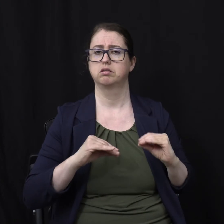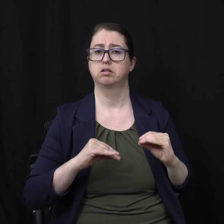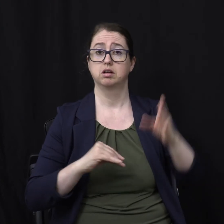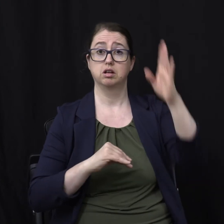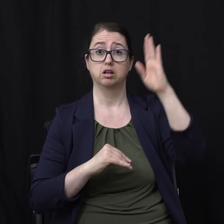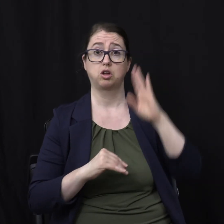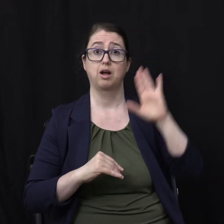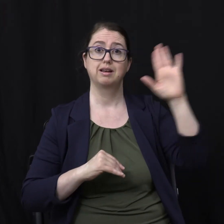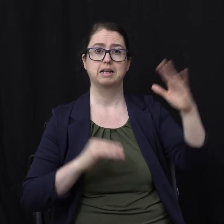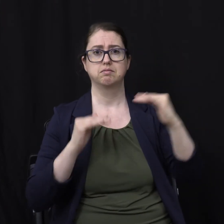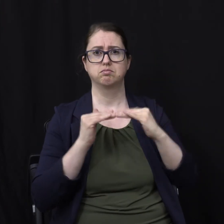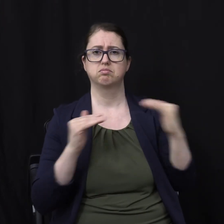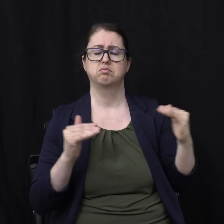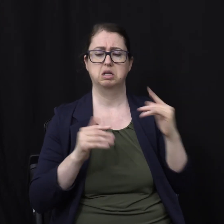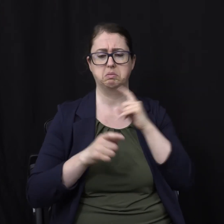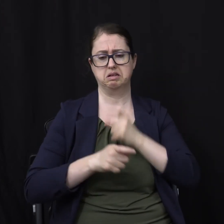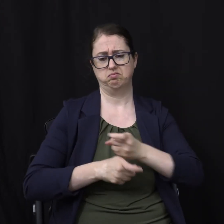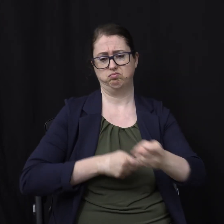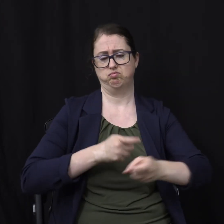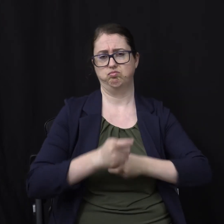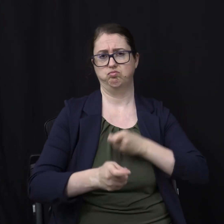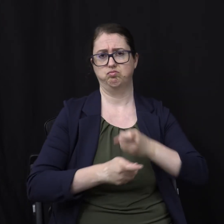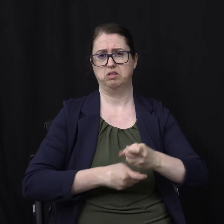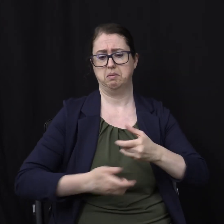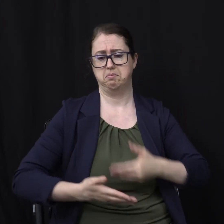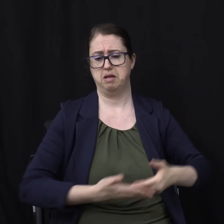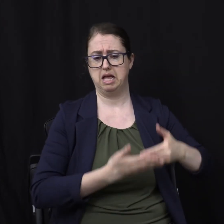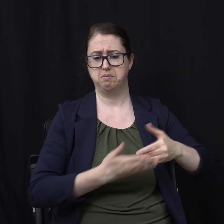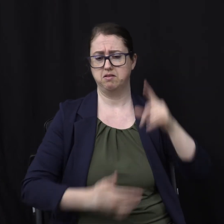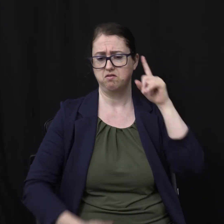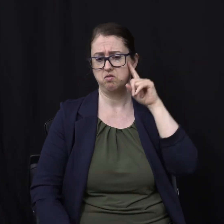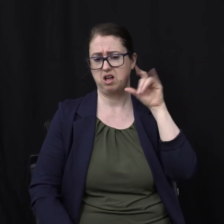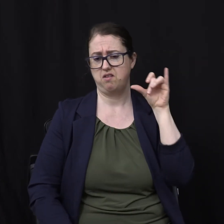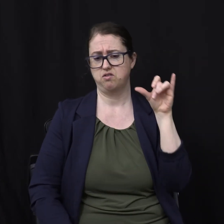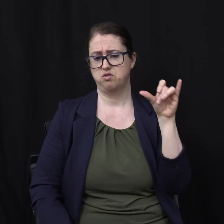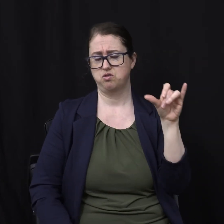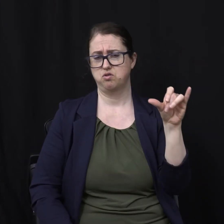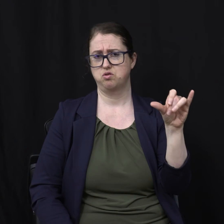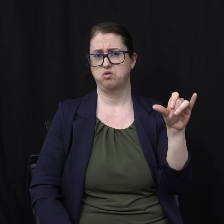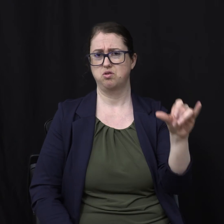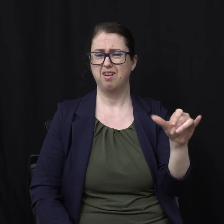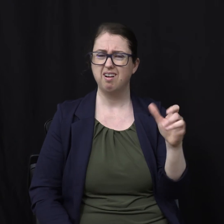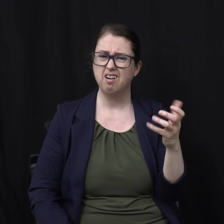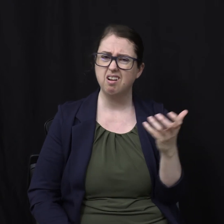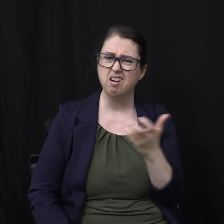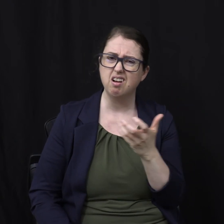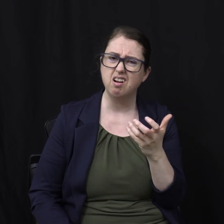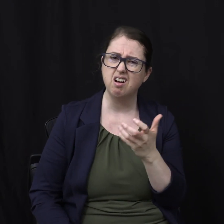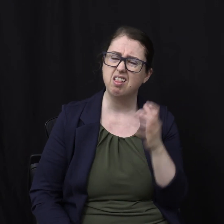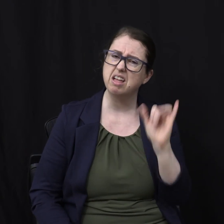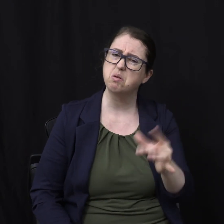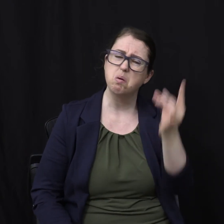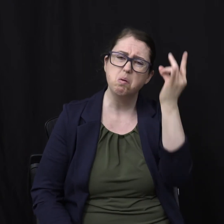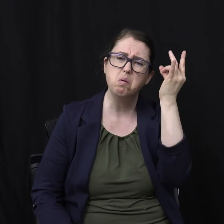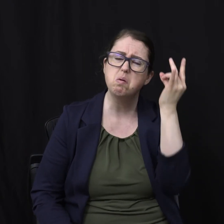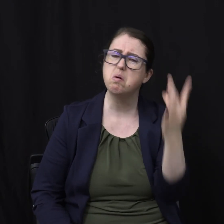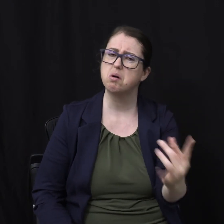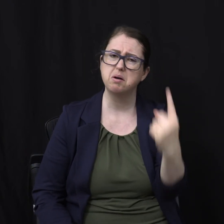torturing babies For the ceaseless ages of eternity What a diabolically horrific thought that is